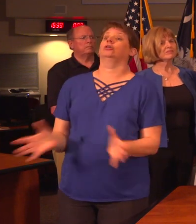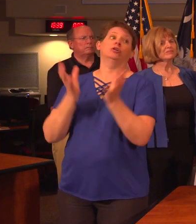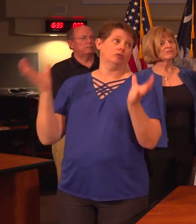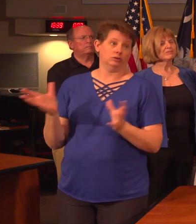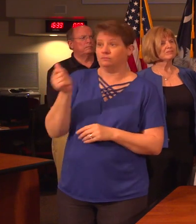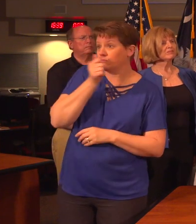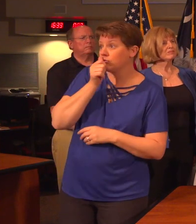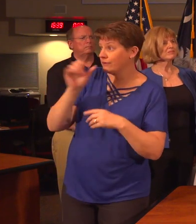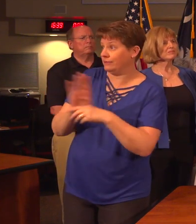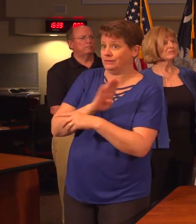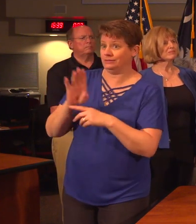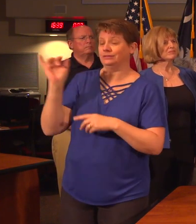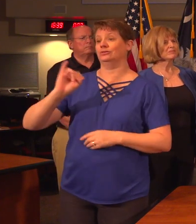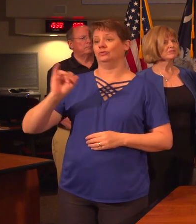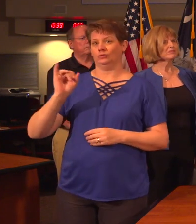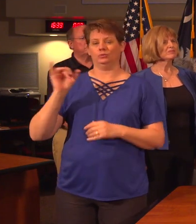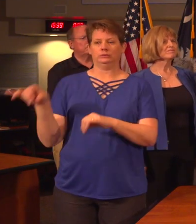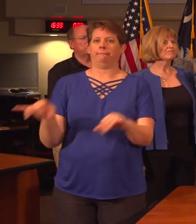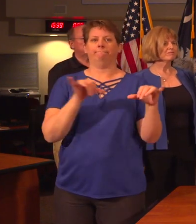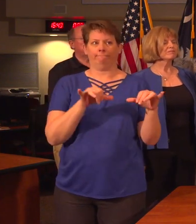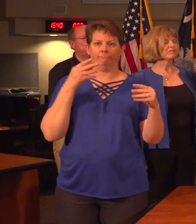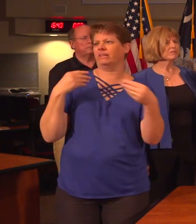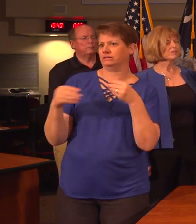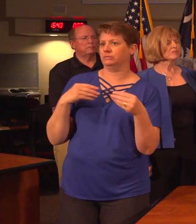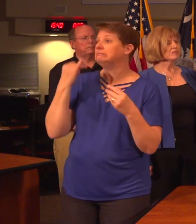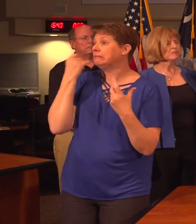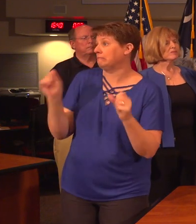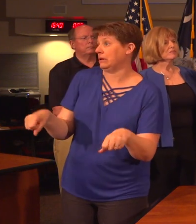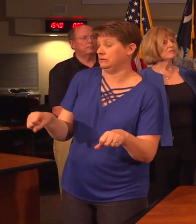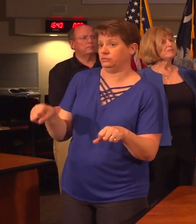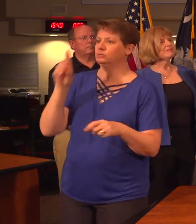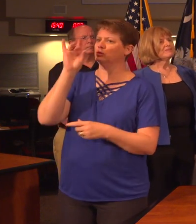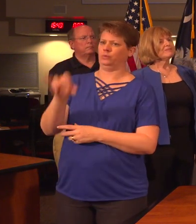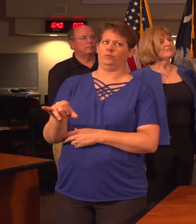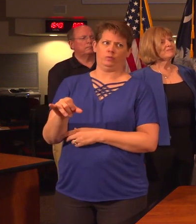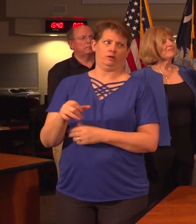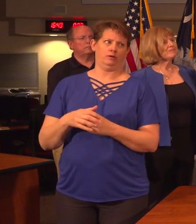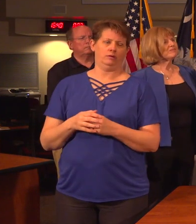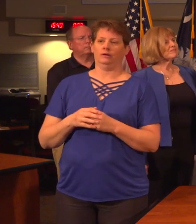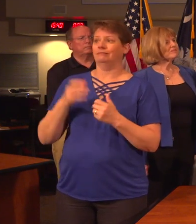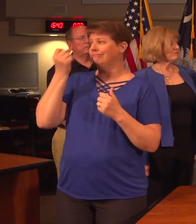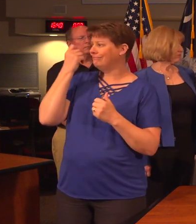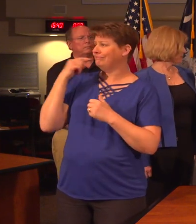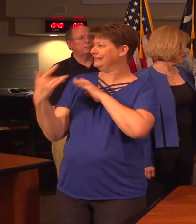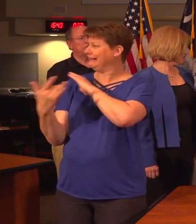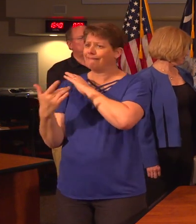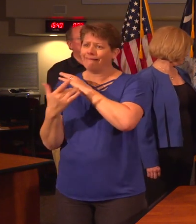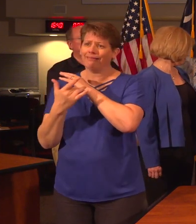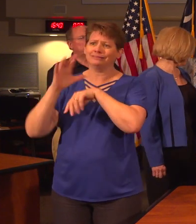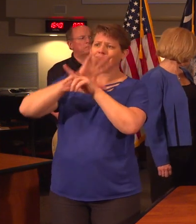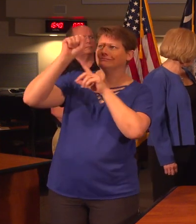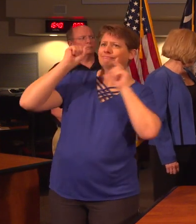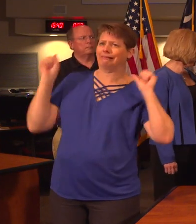the private businesses and industries to do as well if possible do that because with the technology today there are